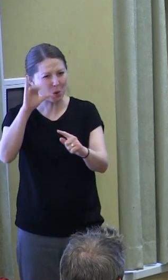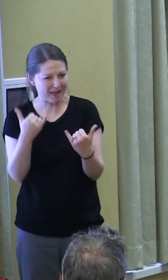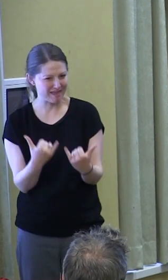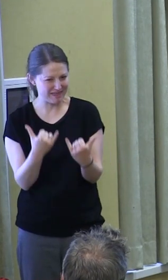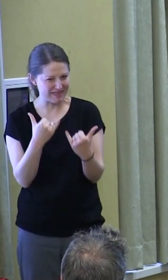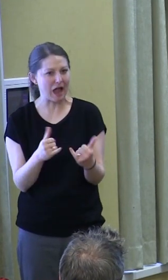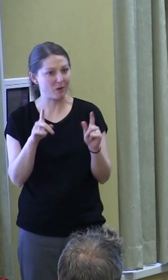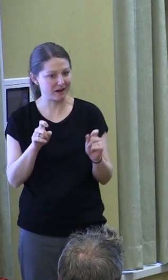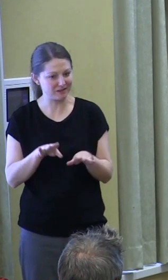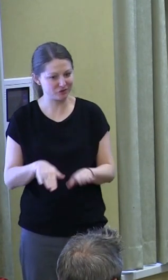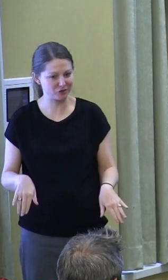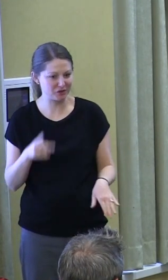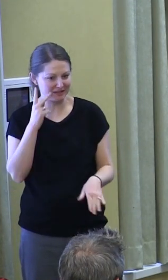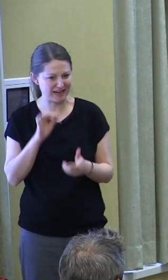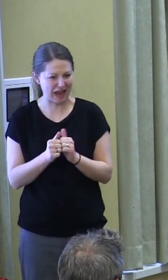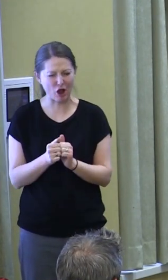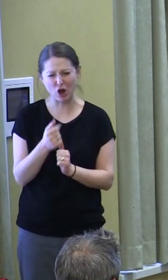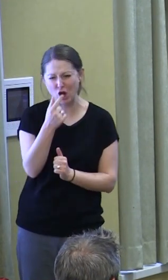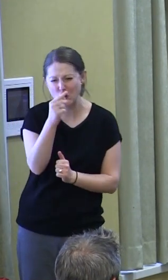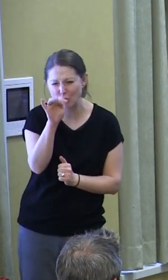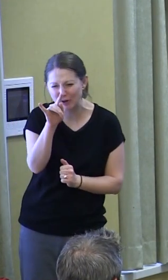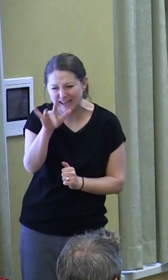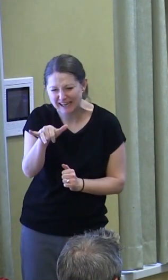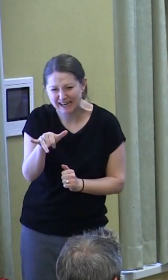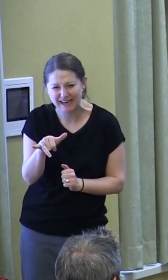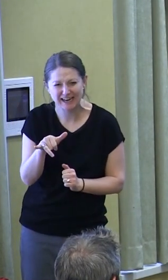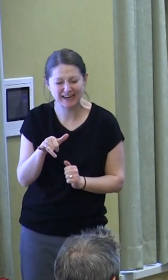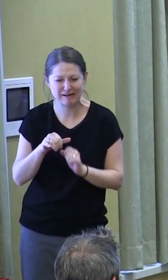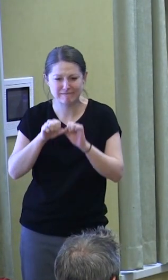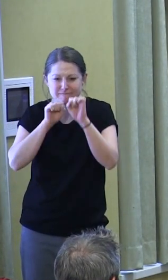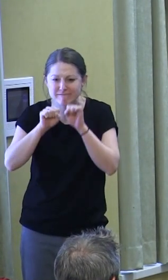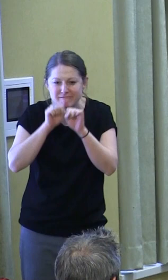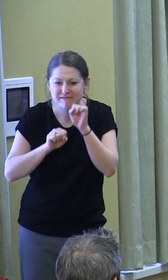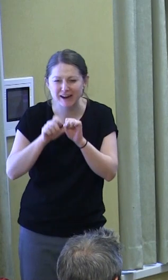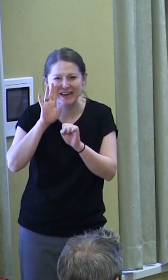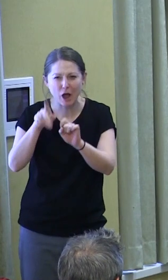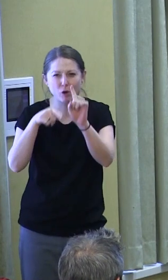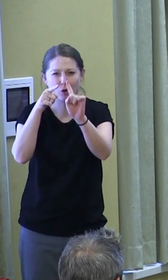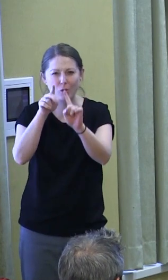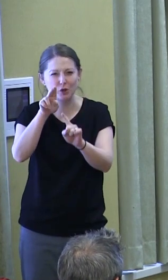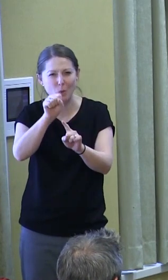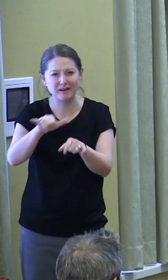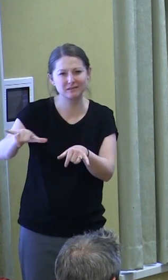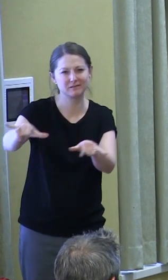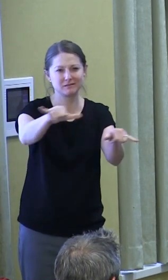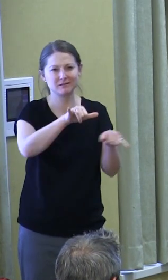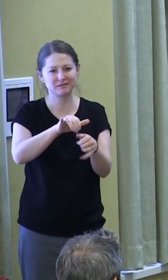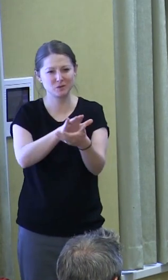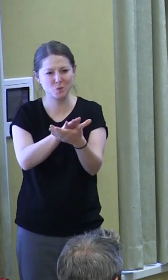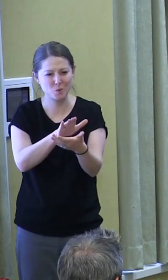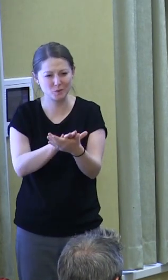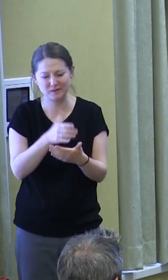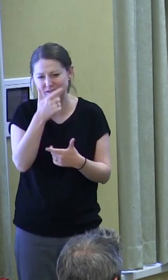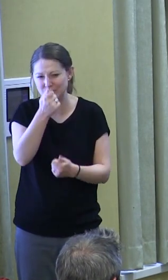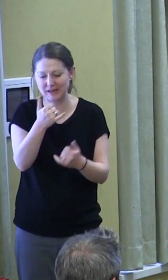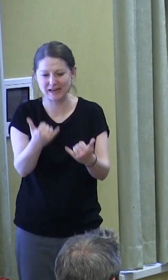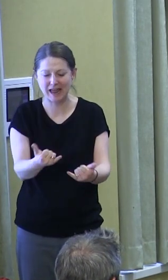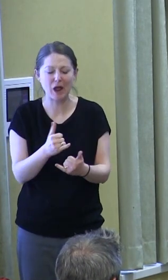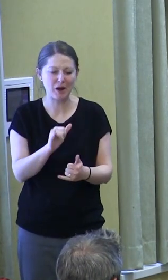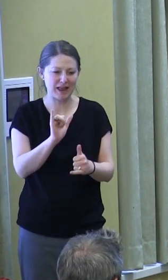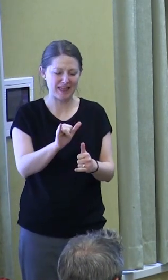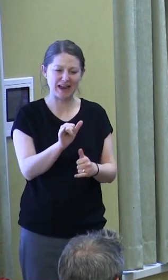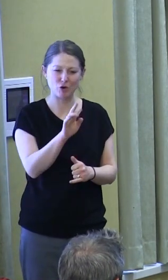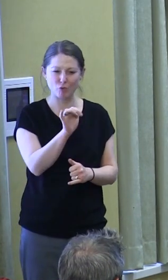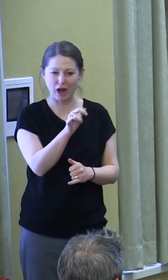test children to see how gritty they are. This is now a goal of U.S. education schools. So when you combine that rugged